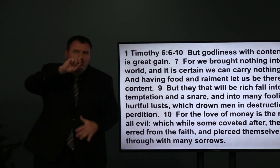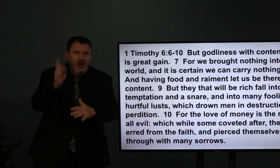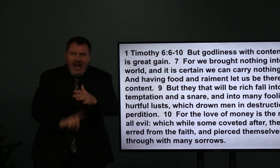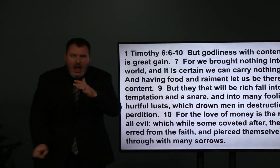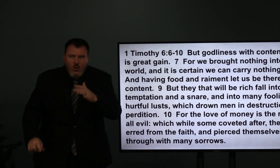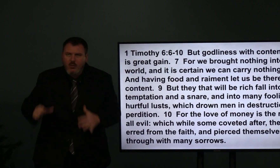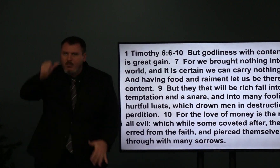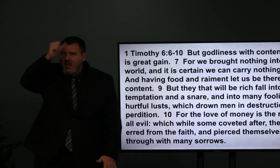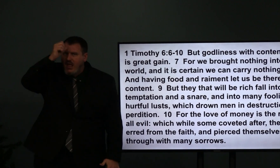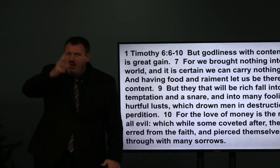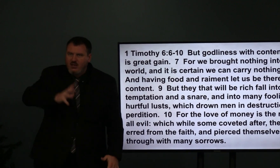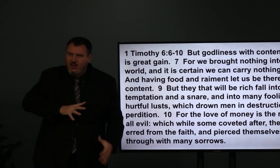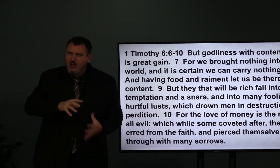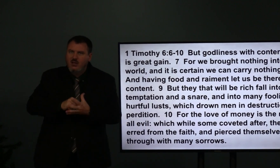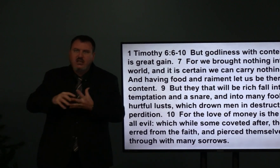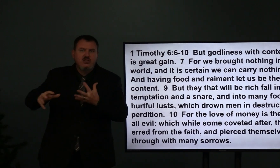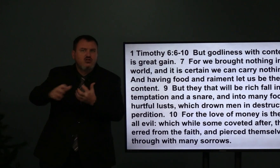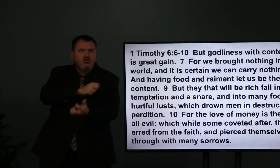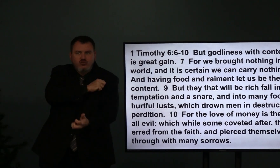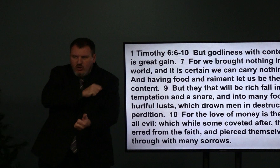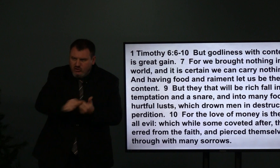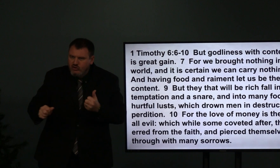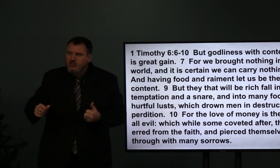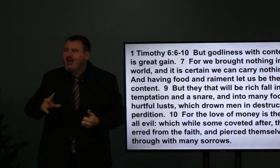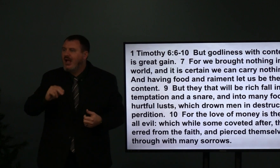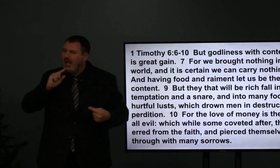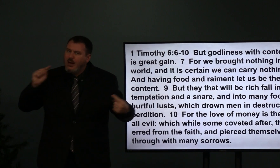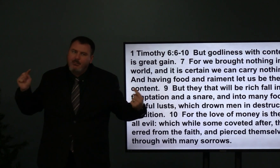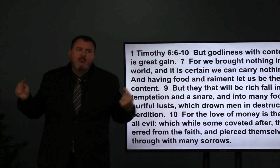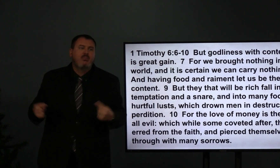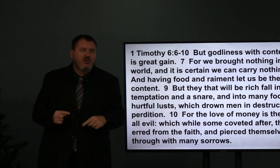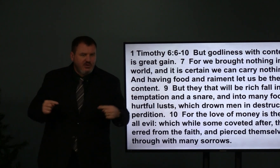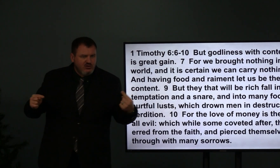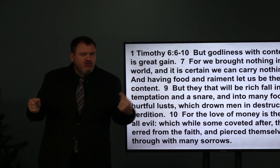which drown men in destruction and perdition.